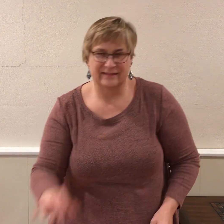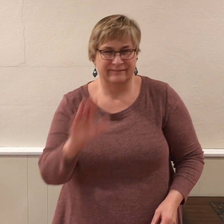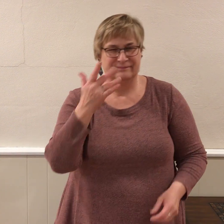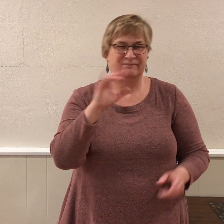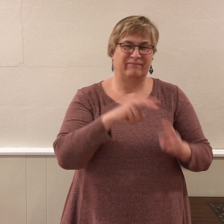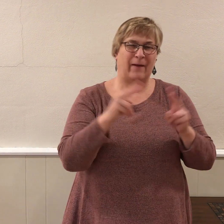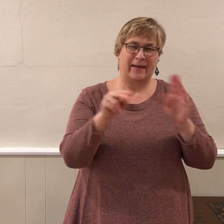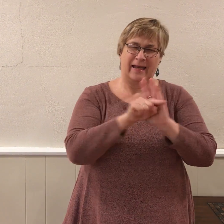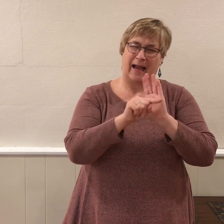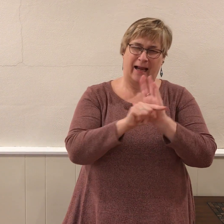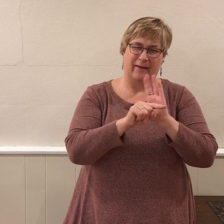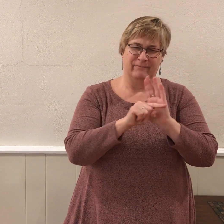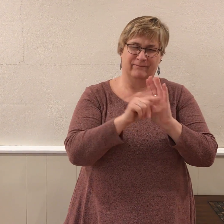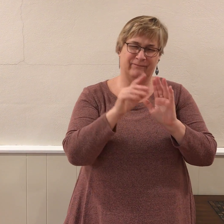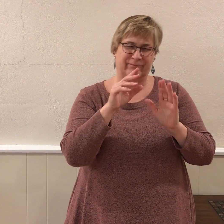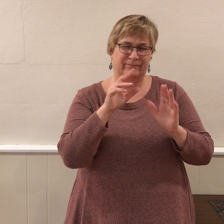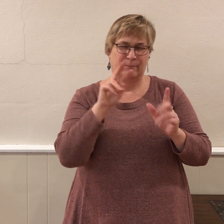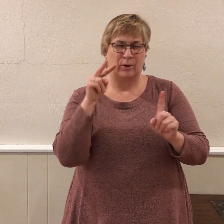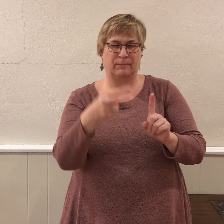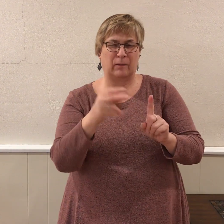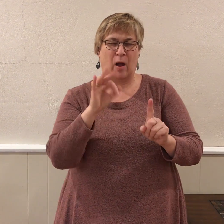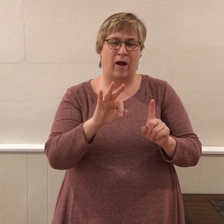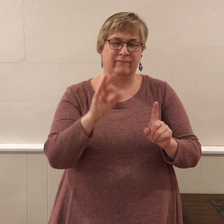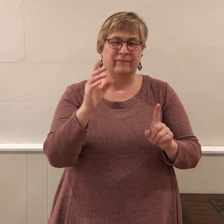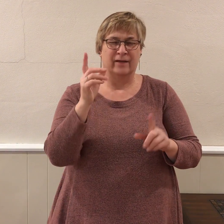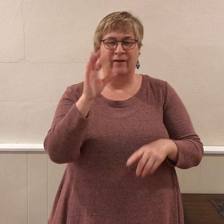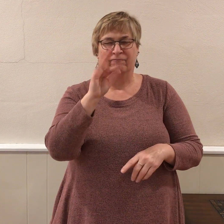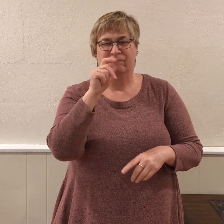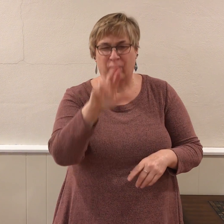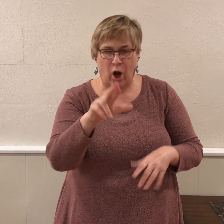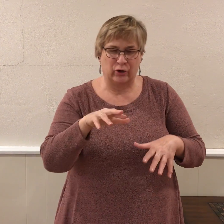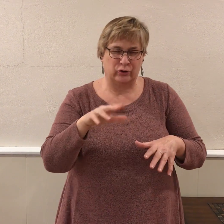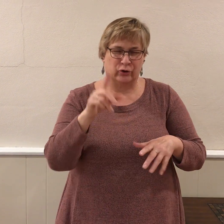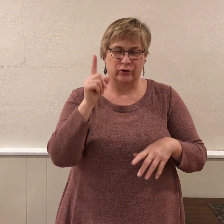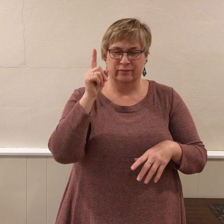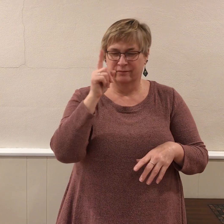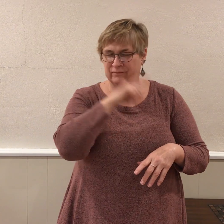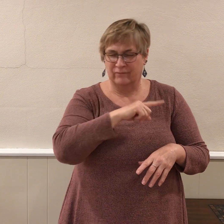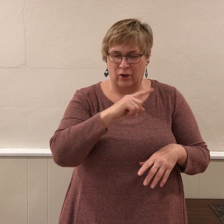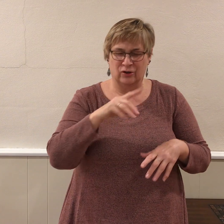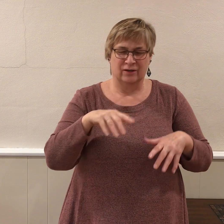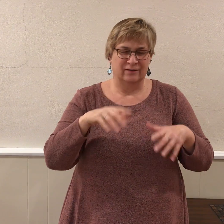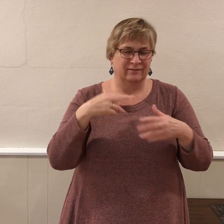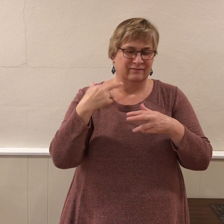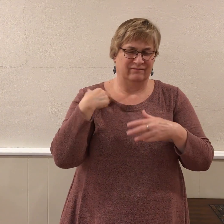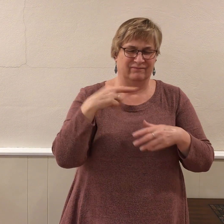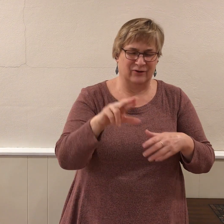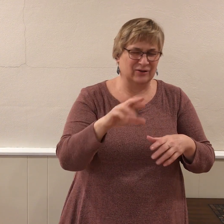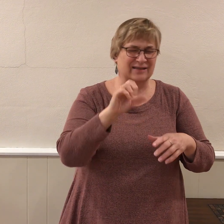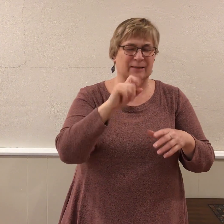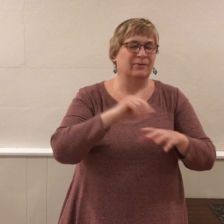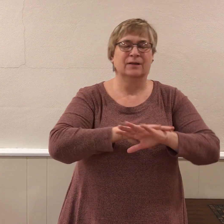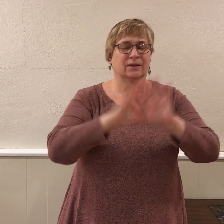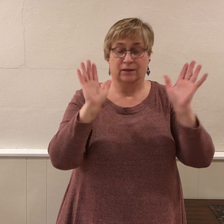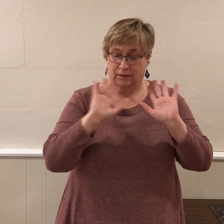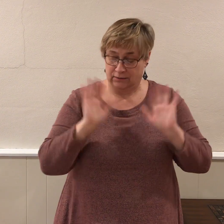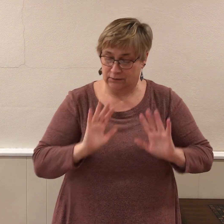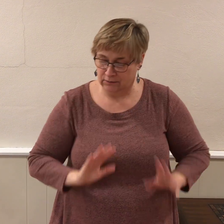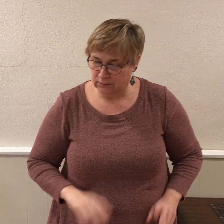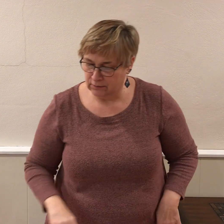It has a very negative connotation. That's a negative perception of foster. So